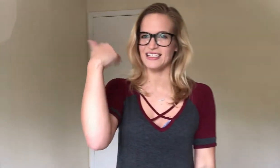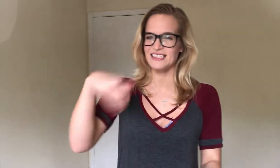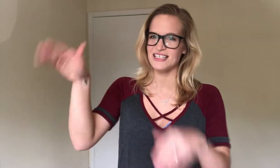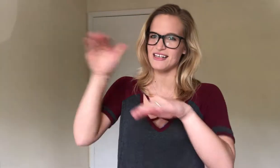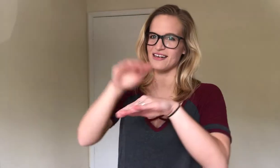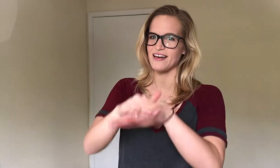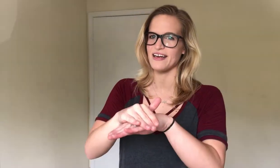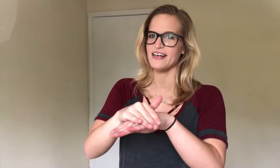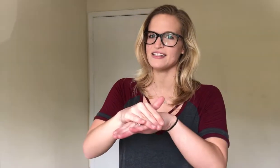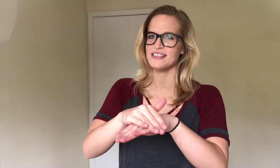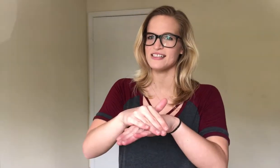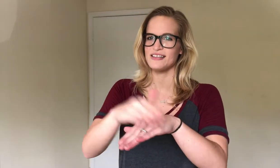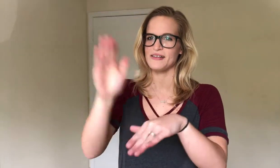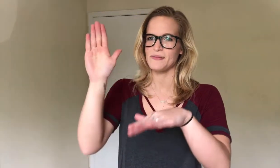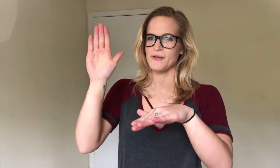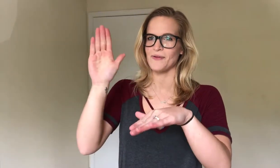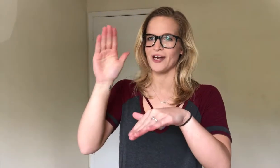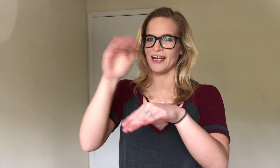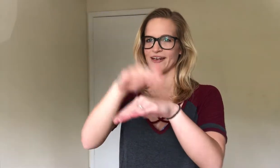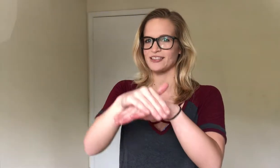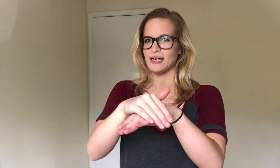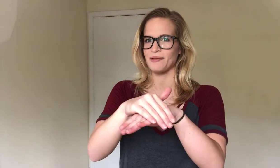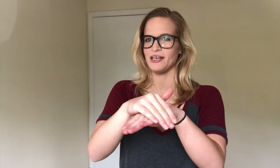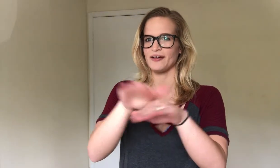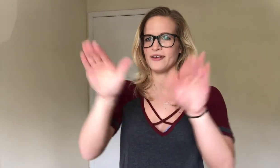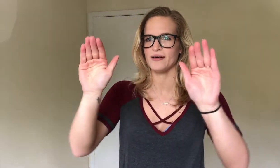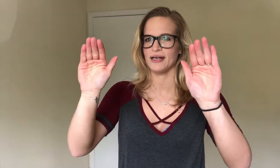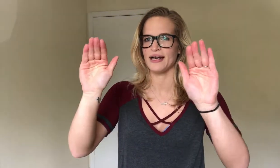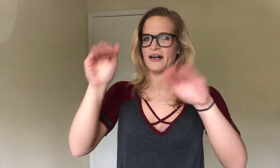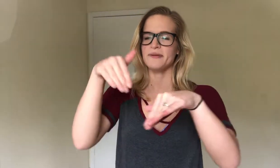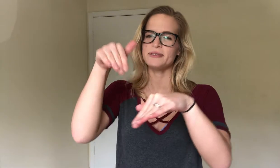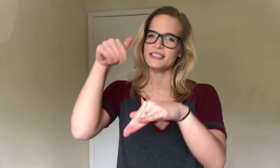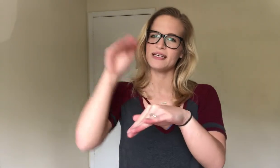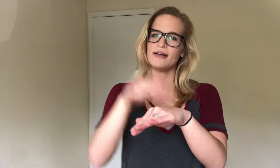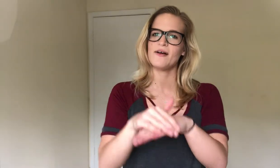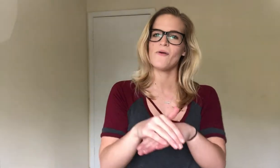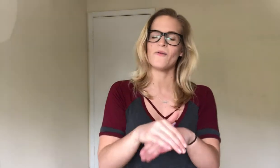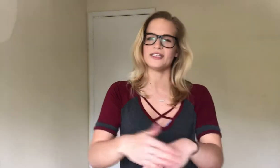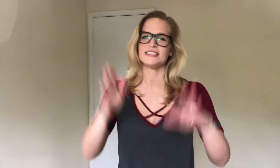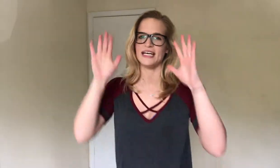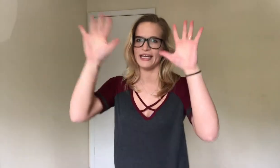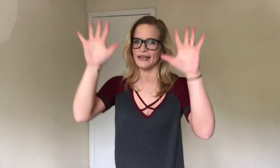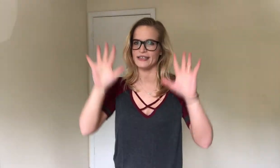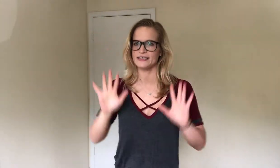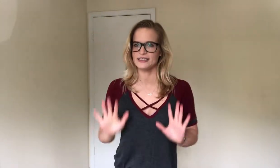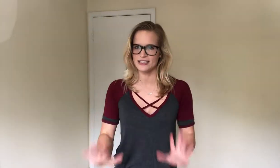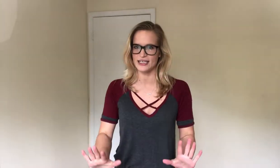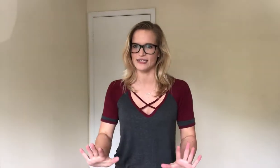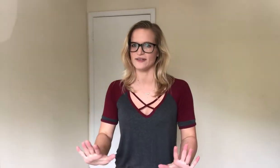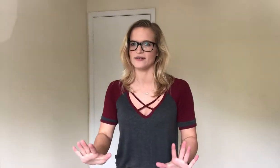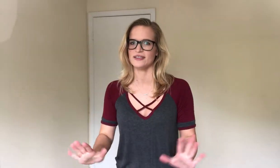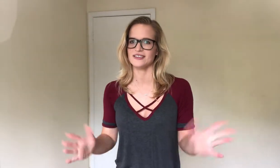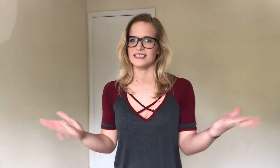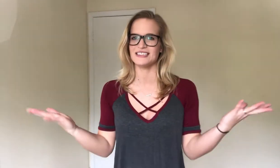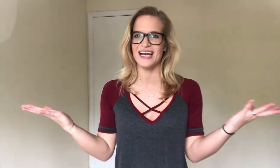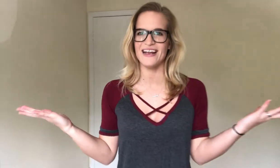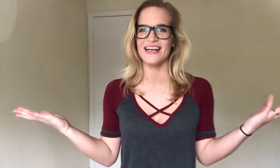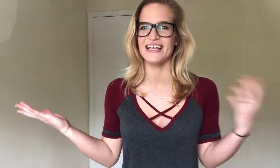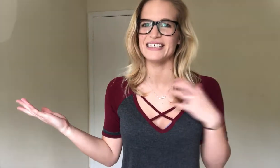night, put one hand on top of the other, kind of cupped, was hands down. So this kind of had like